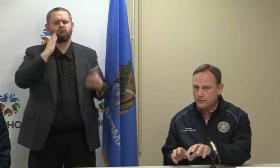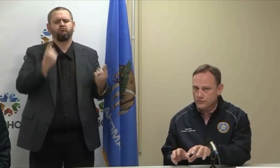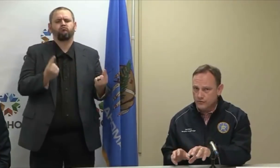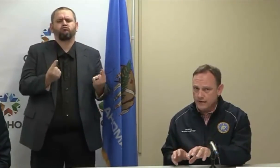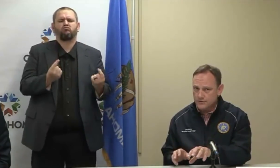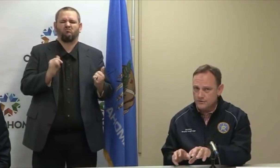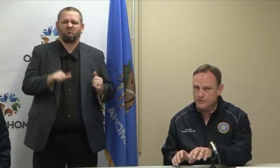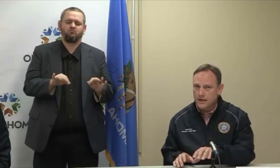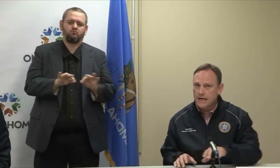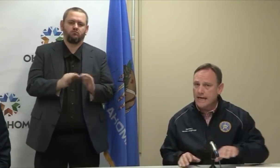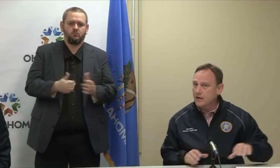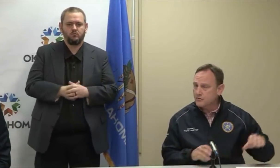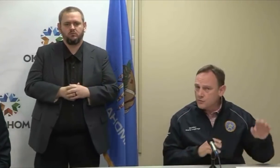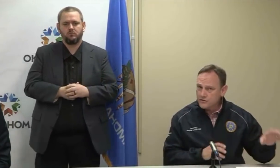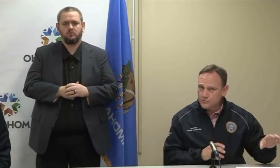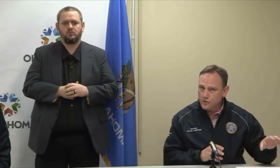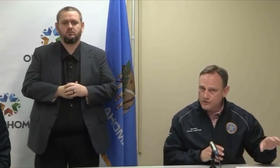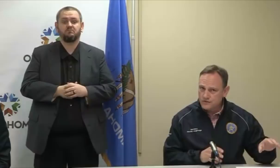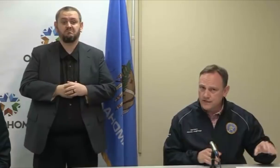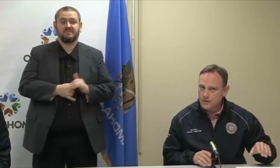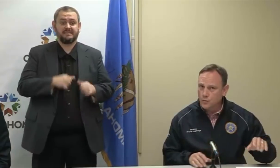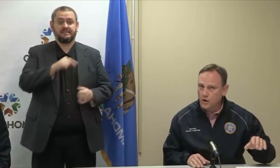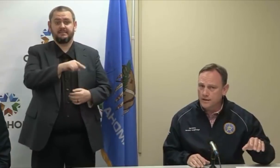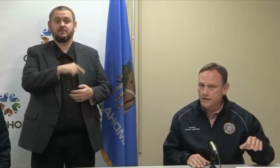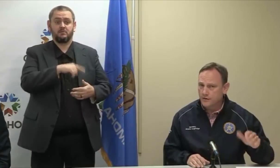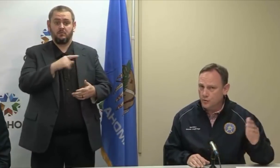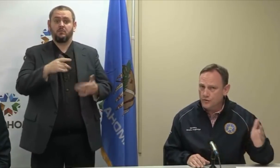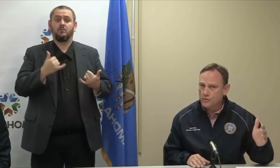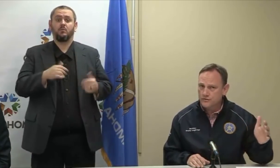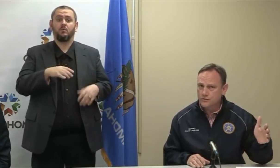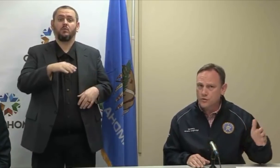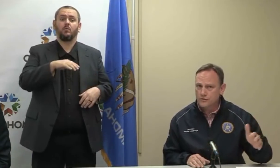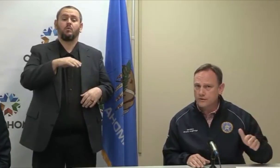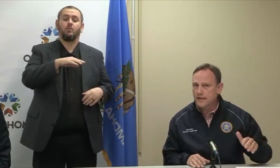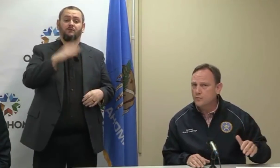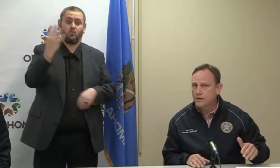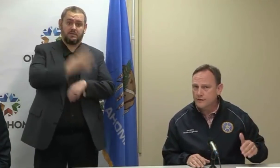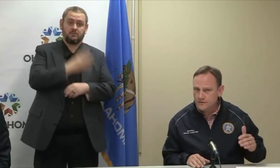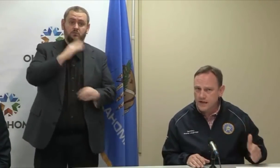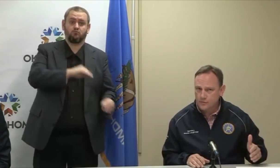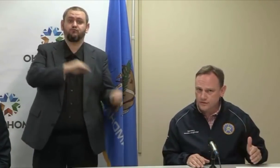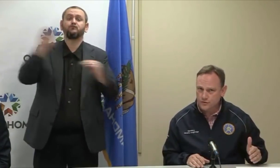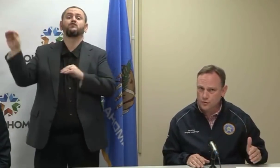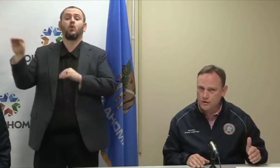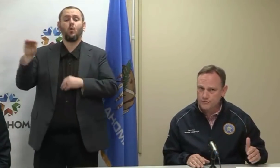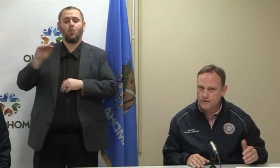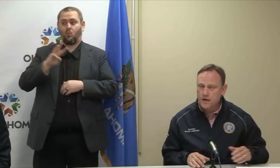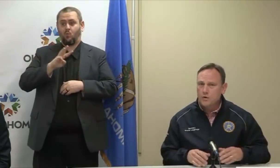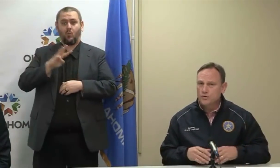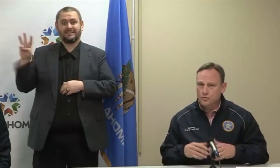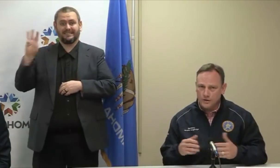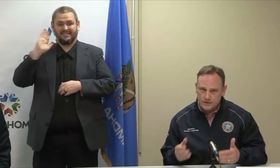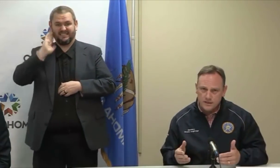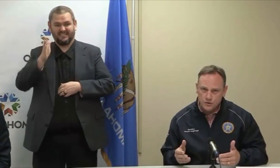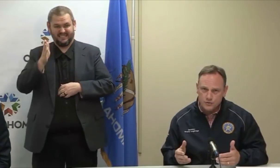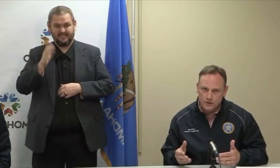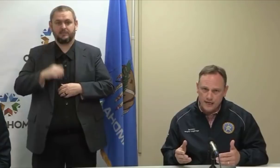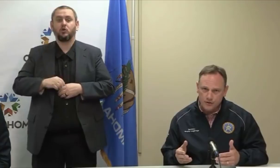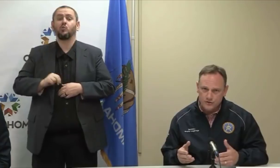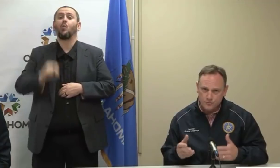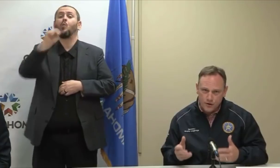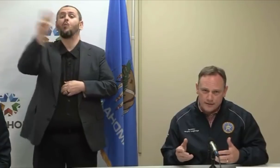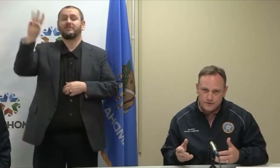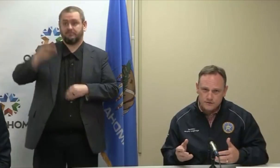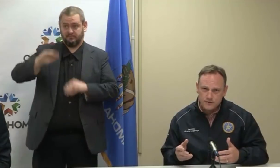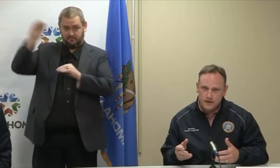those two locations out to the western part of the state, one in the northwestern quadrant and one in the southwestern quadrant, which will continue to